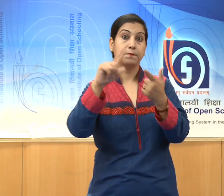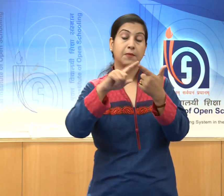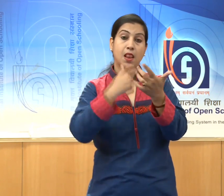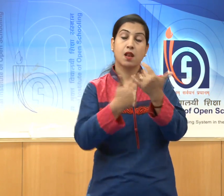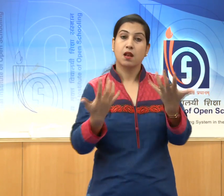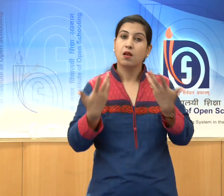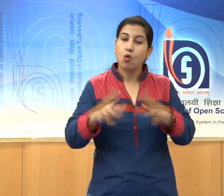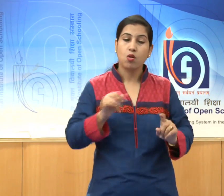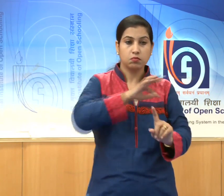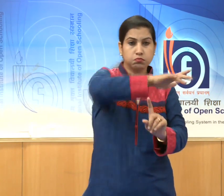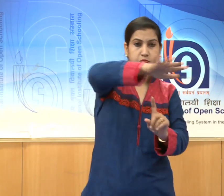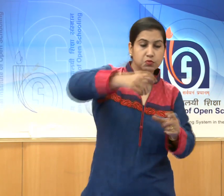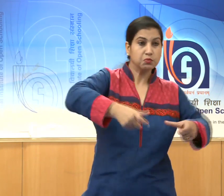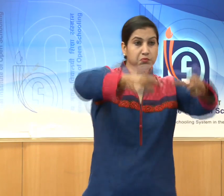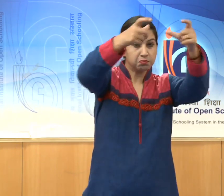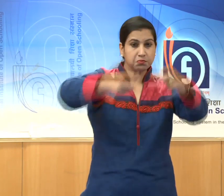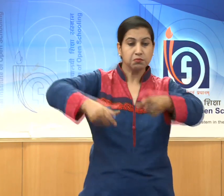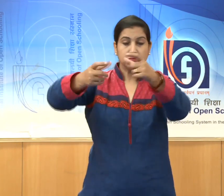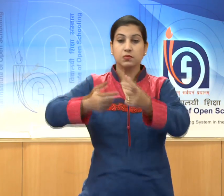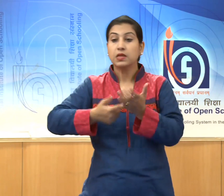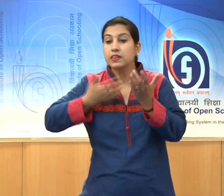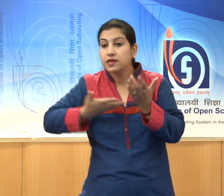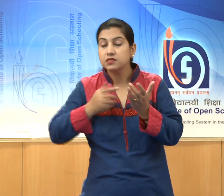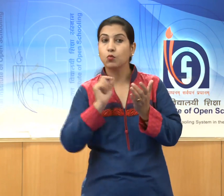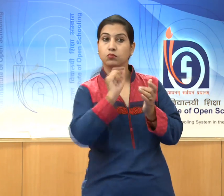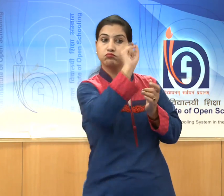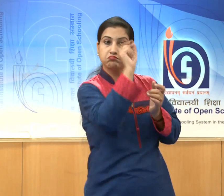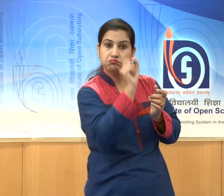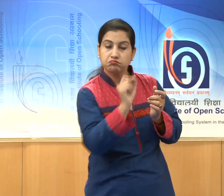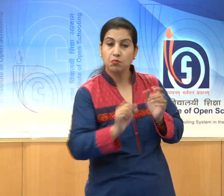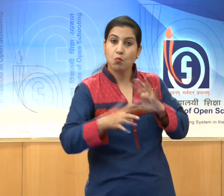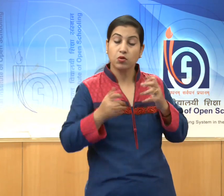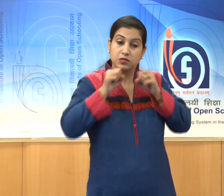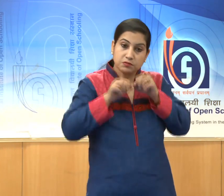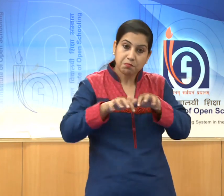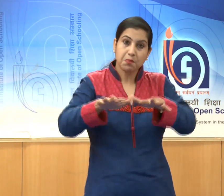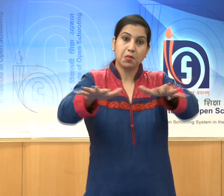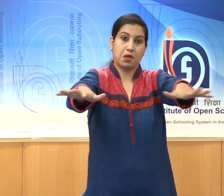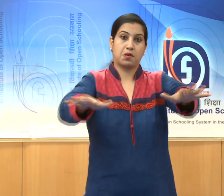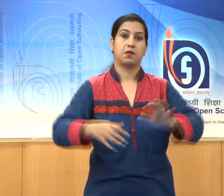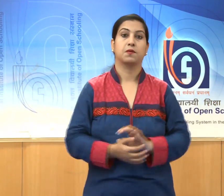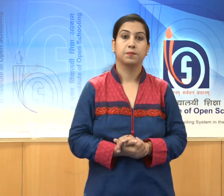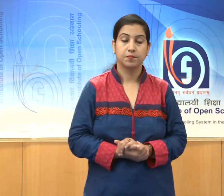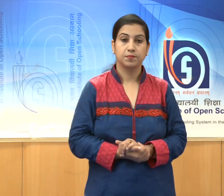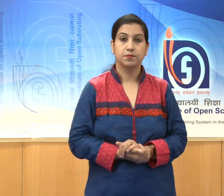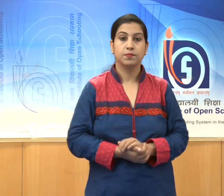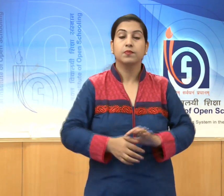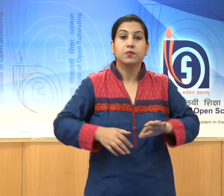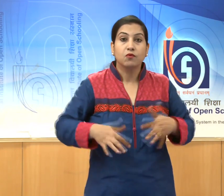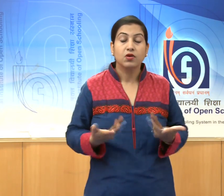empire to spread the teachings of